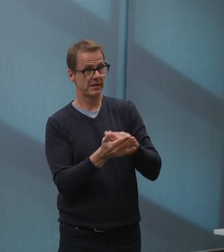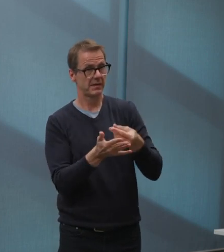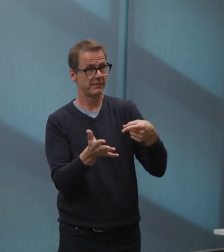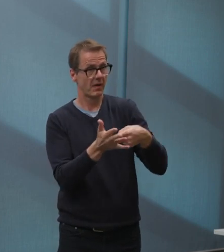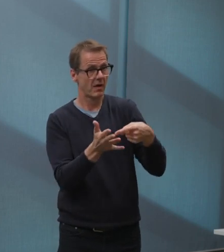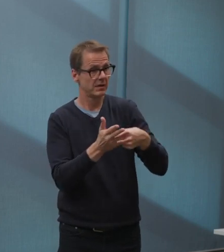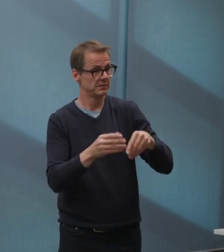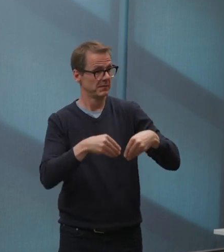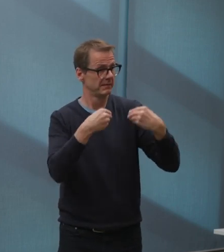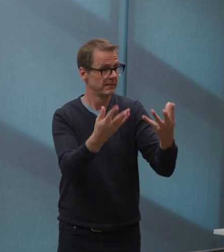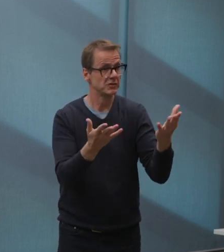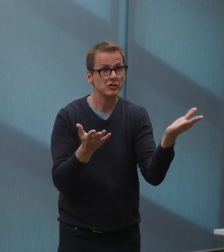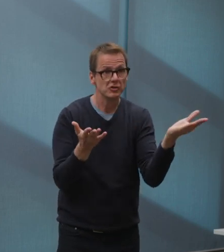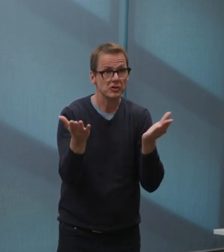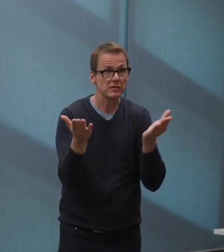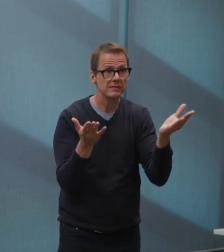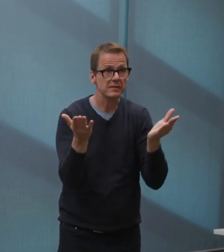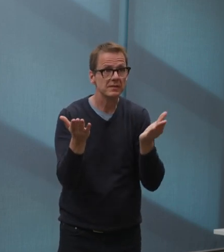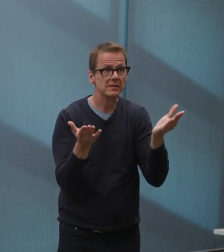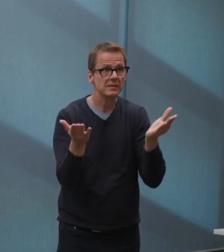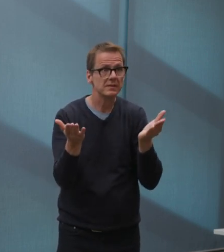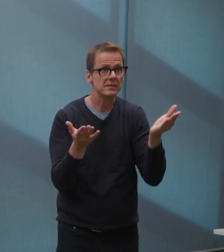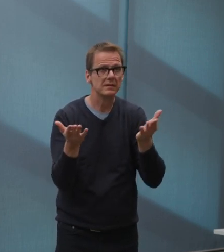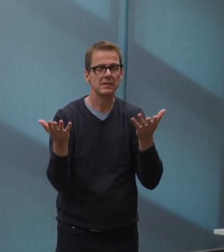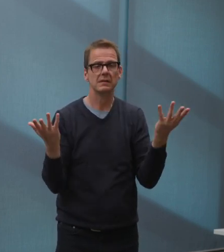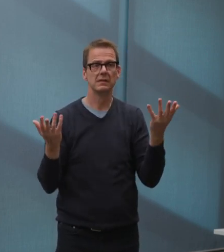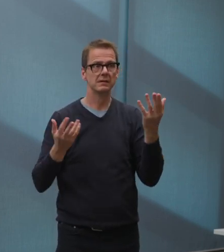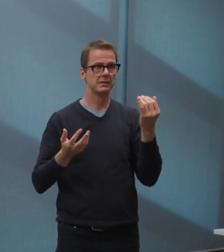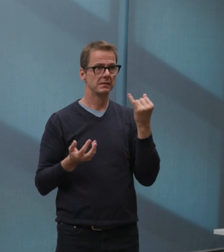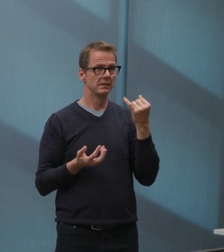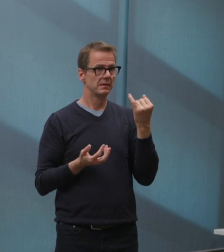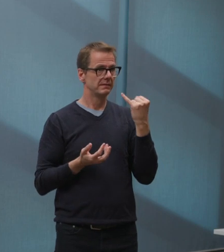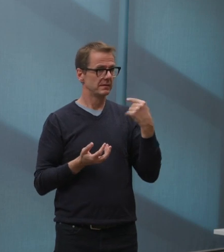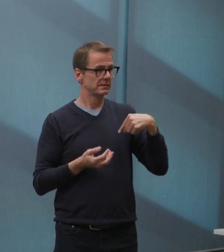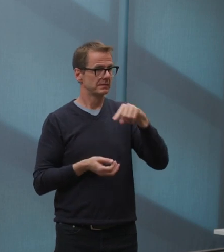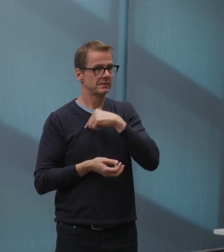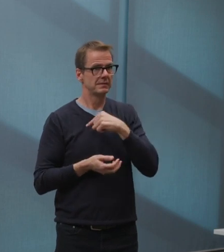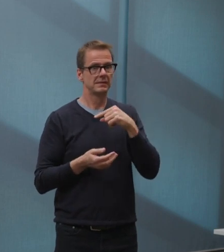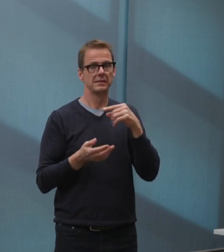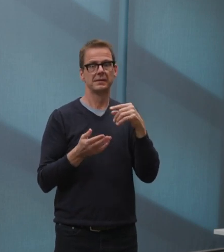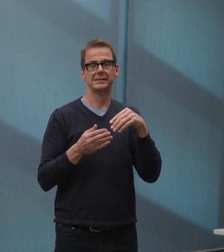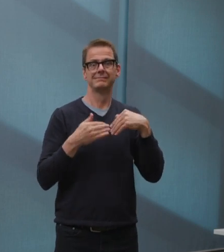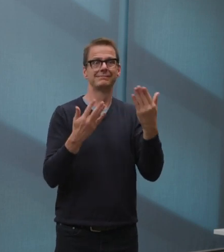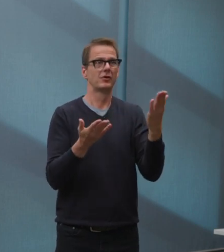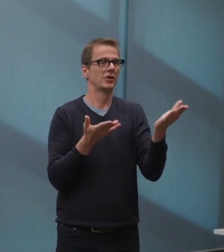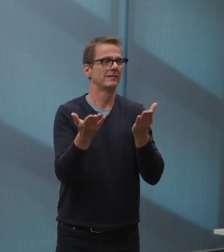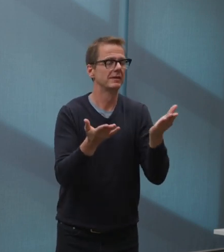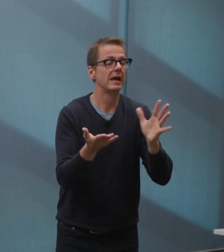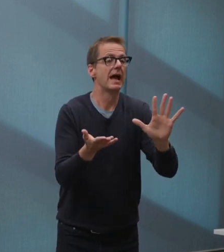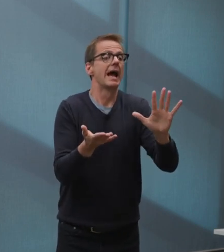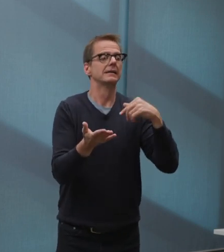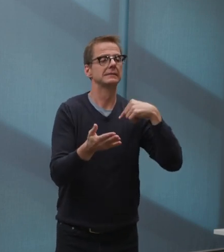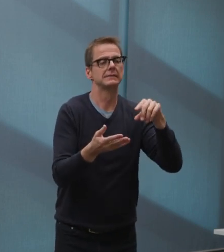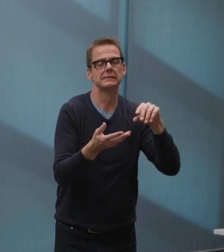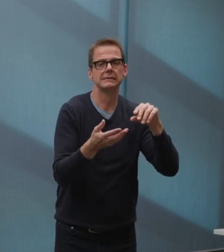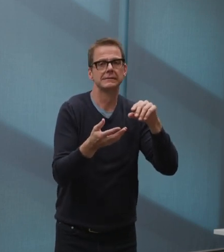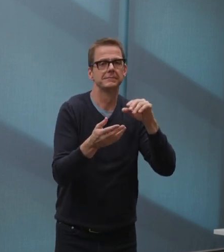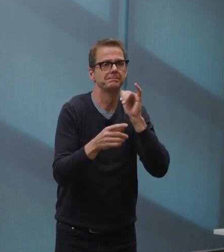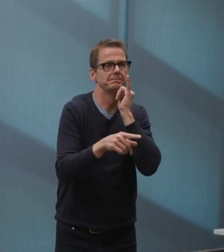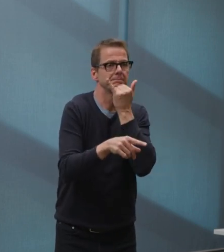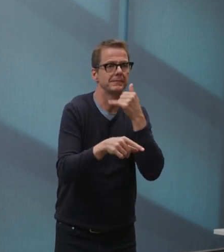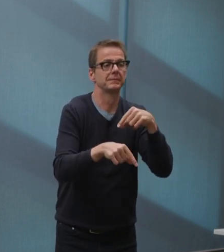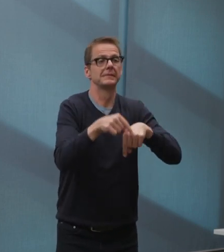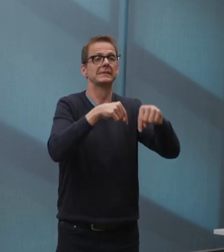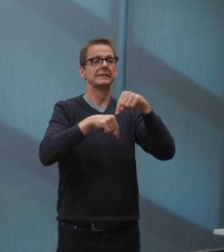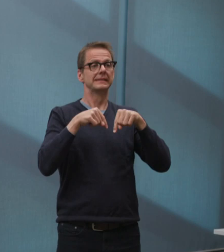Are our partners in a position to support our relaunch efforts? There are a lot of elements to consider, and